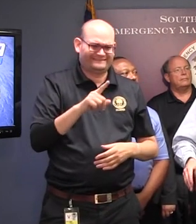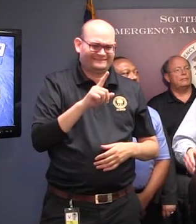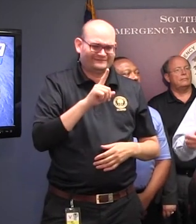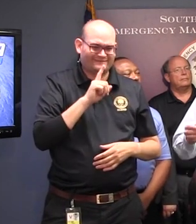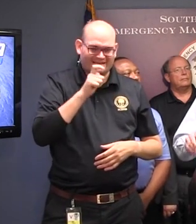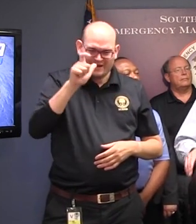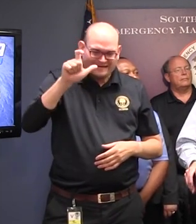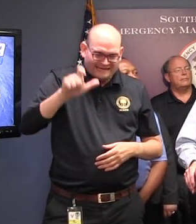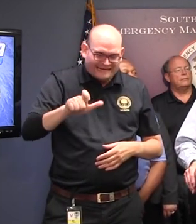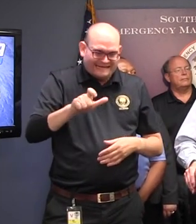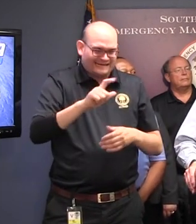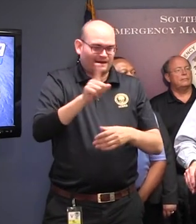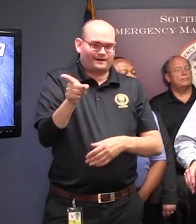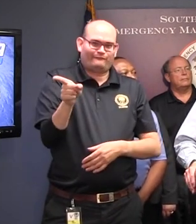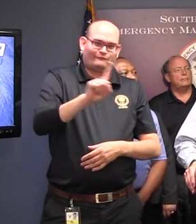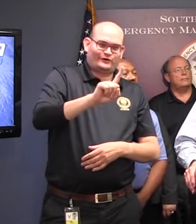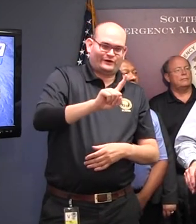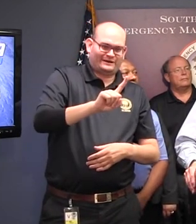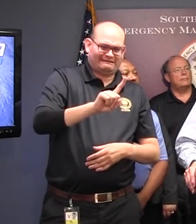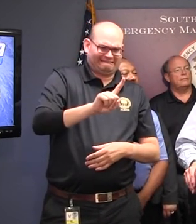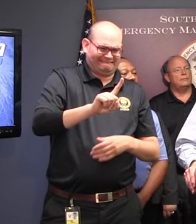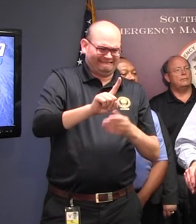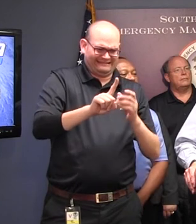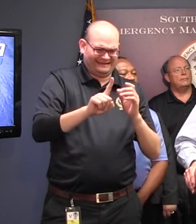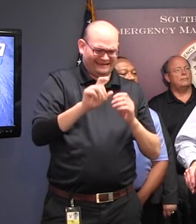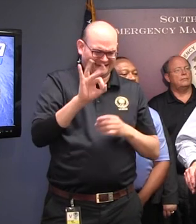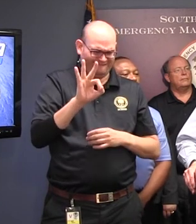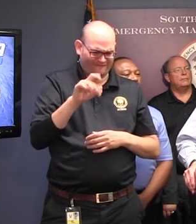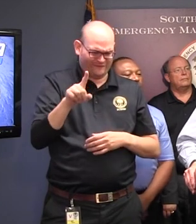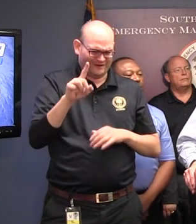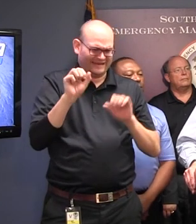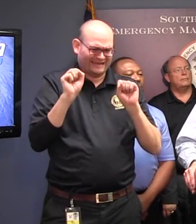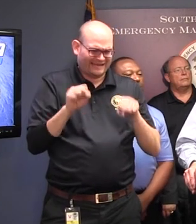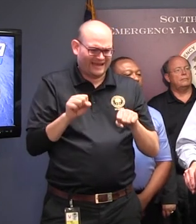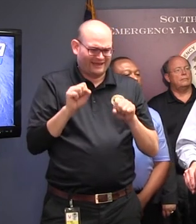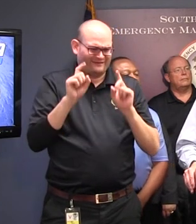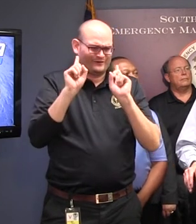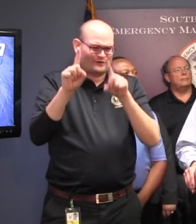if a half a tank will get you all the way to Spartanburg.